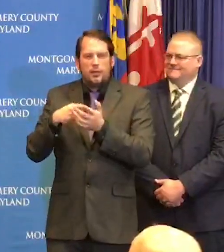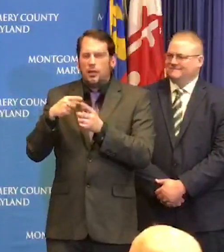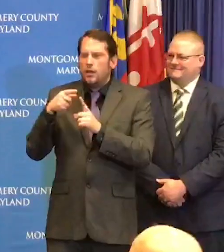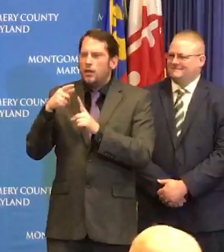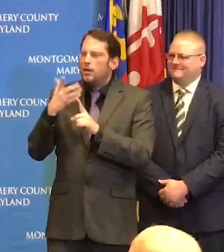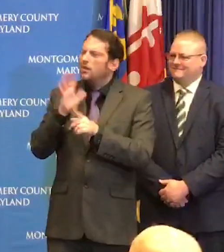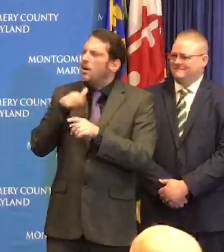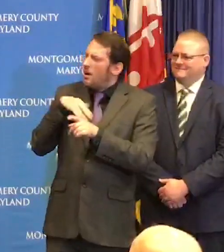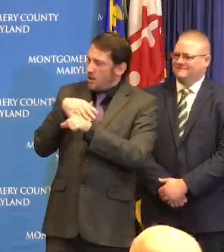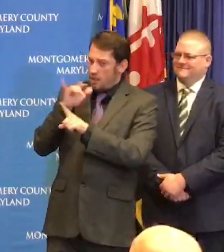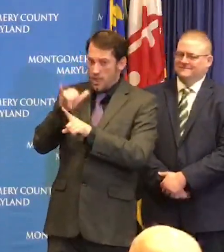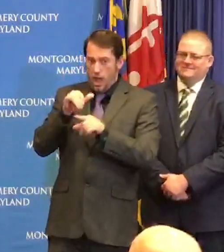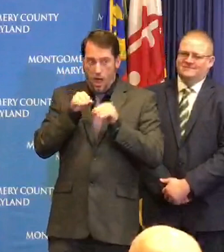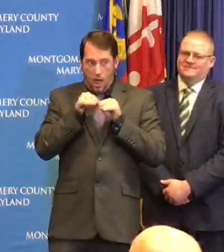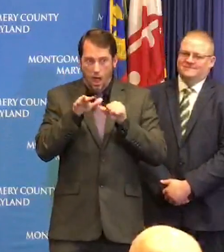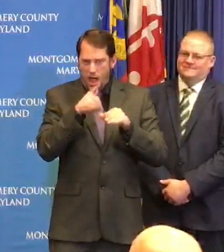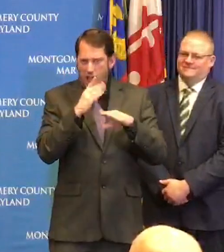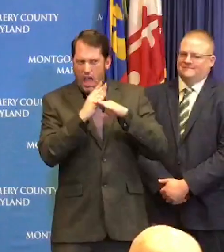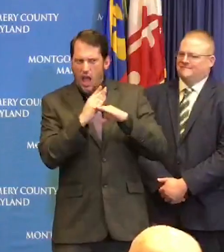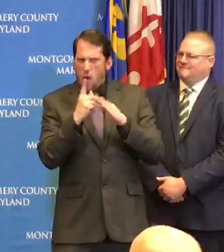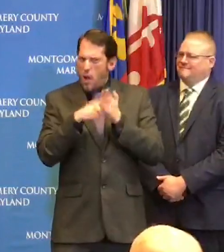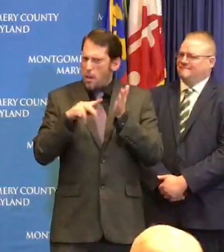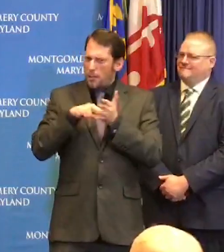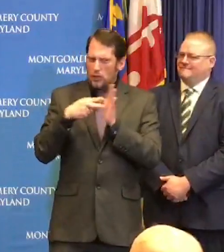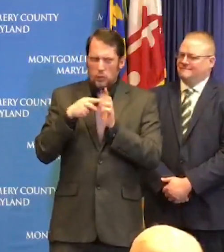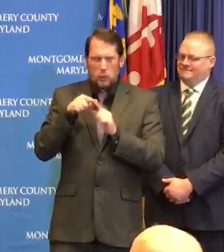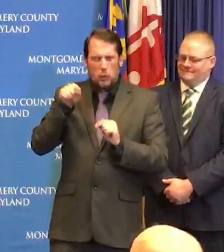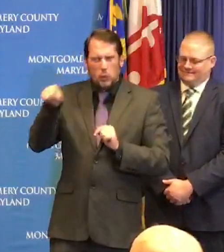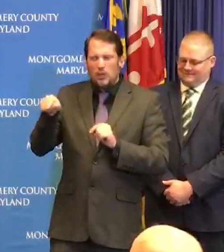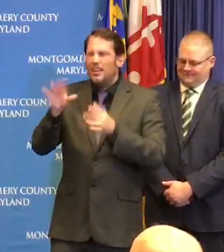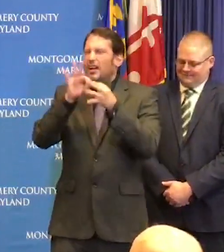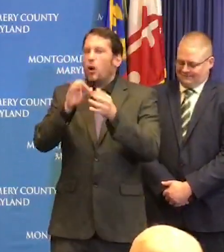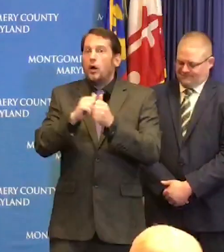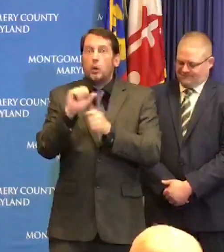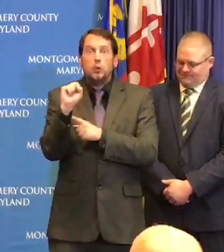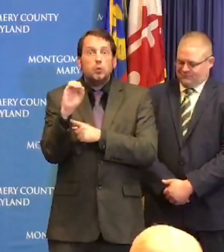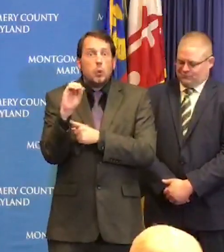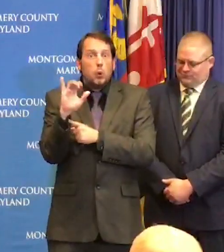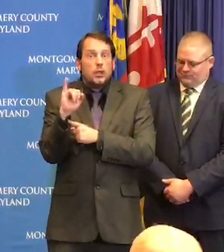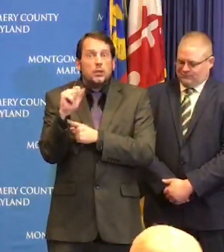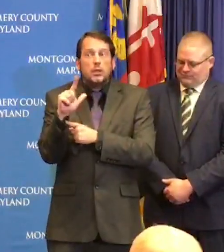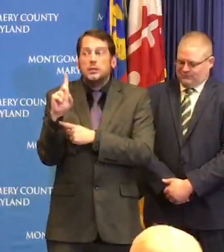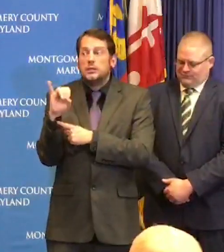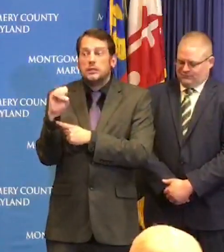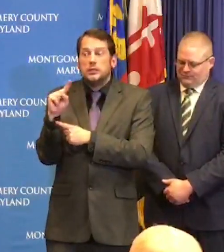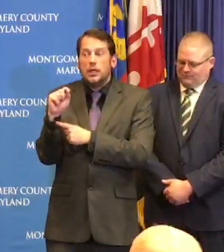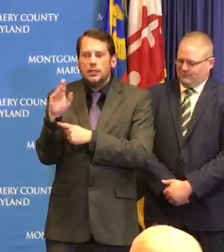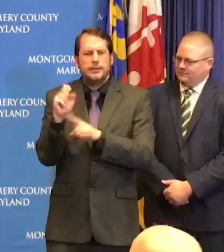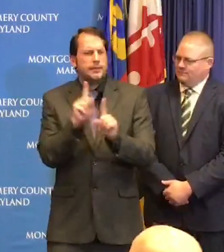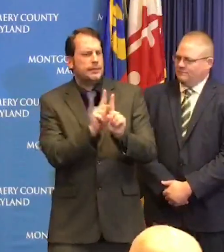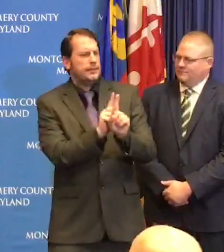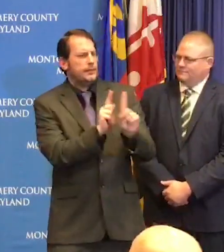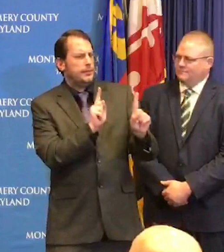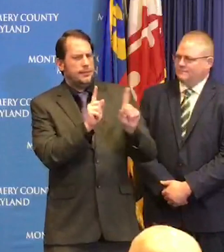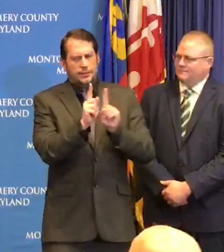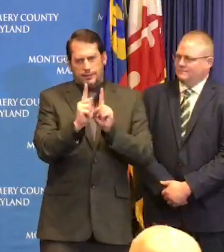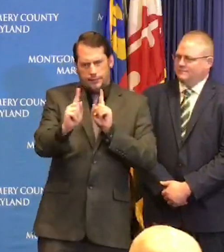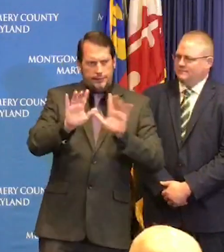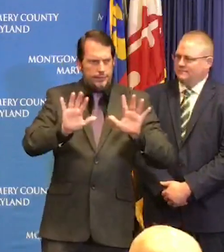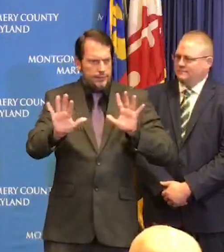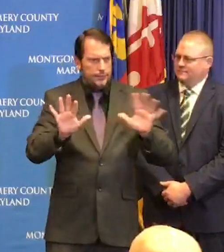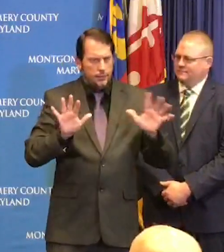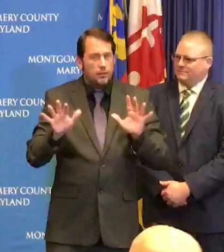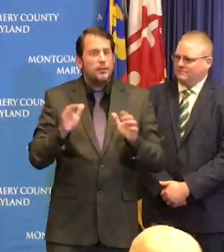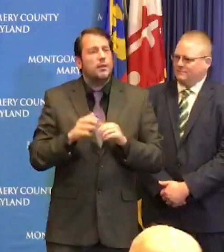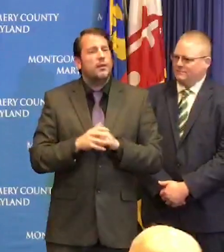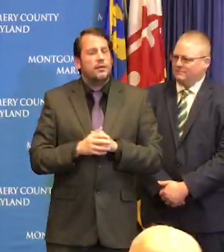know we've talked a lot about that term back and forth what social distancing means overall is being very thoughtful and careful in terms